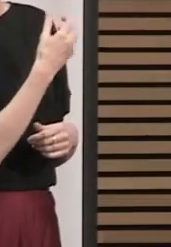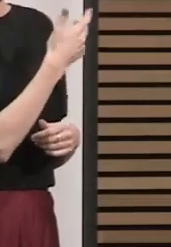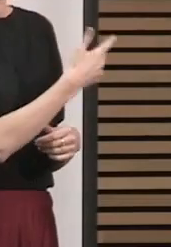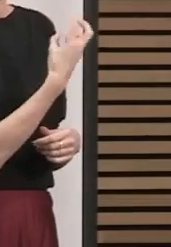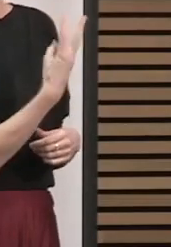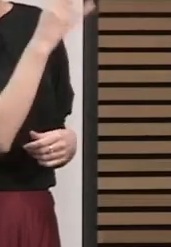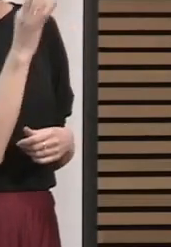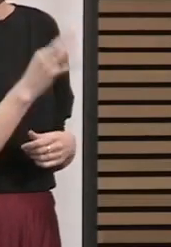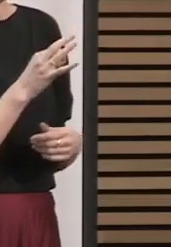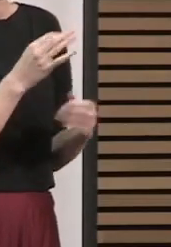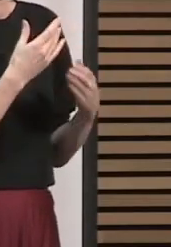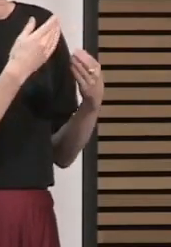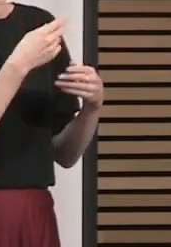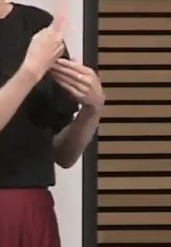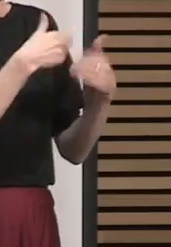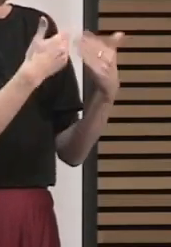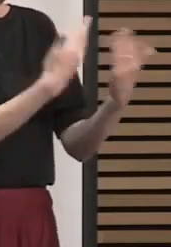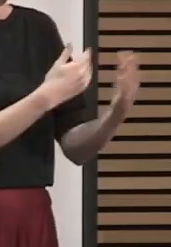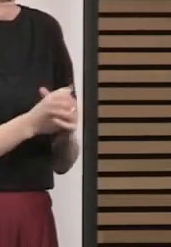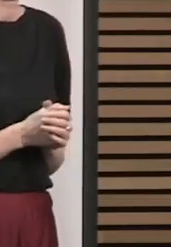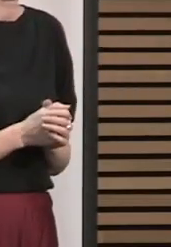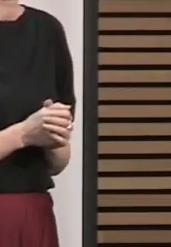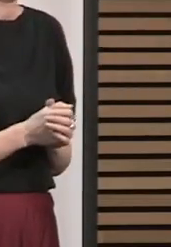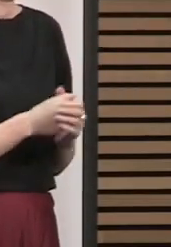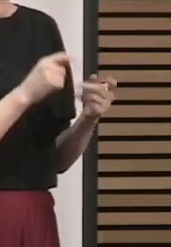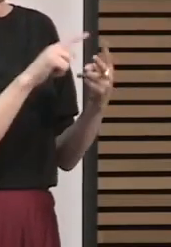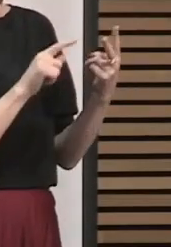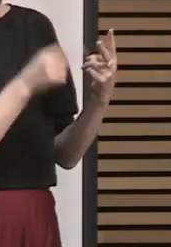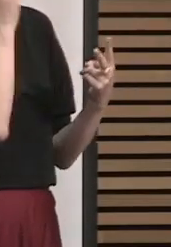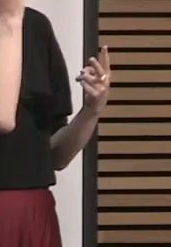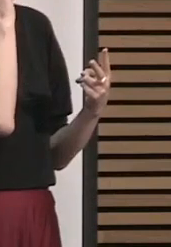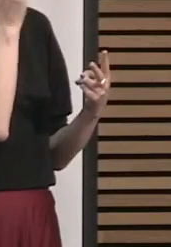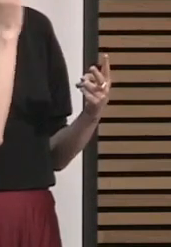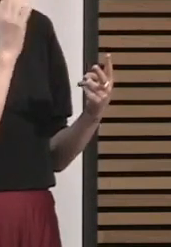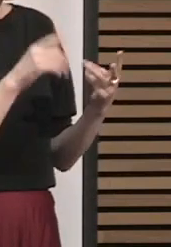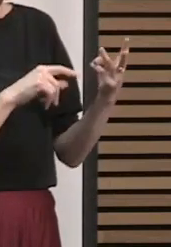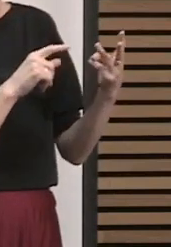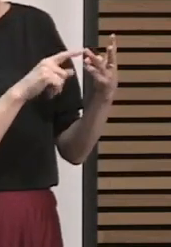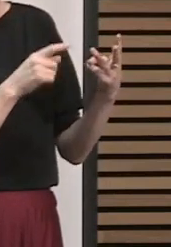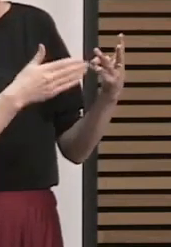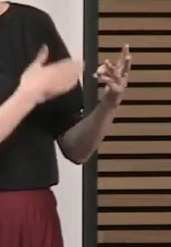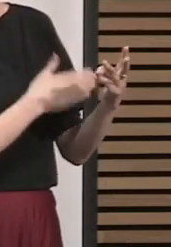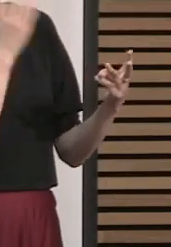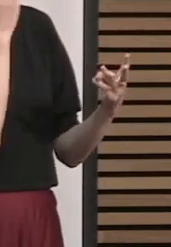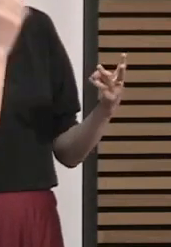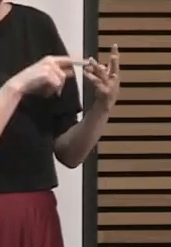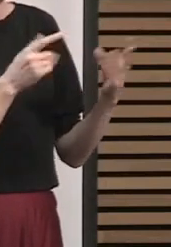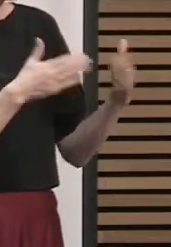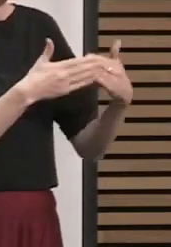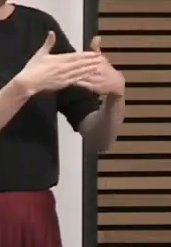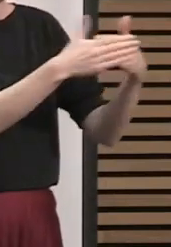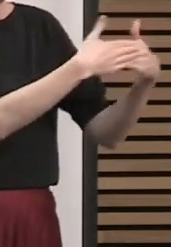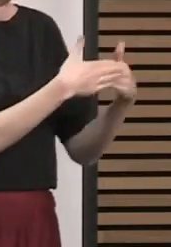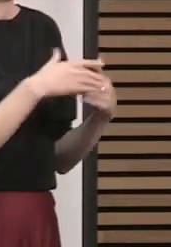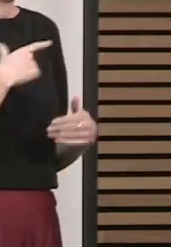Now in addition to Mount Albert Grammar School and Pakuranga College, two other schools and a preschool are fully closed after confirmed